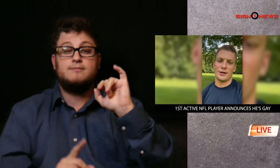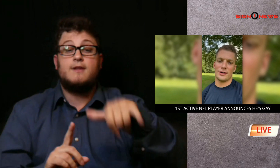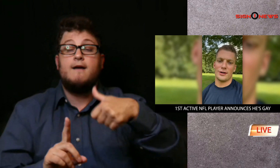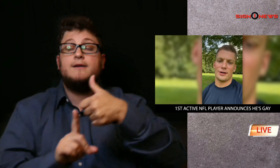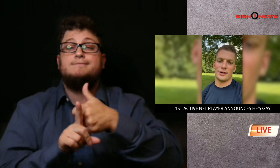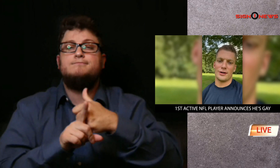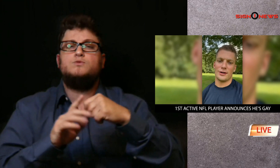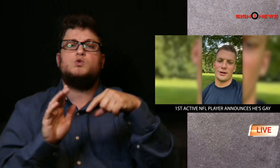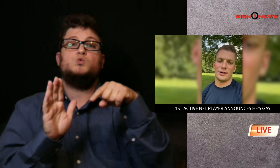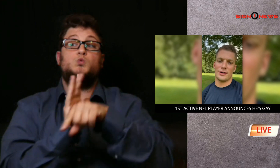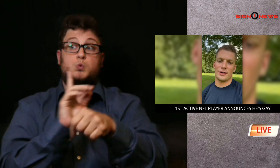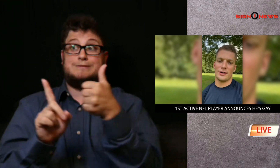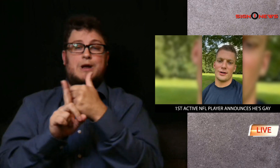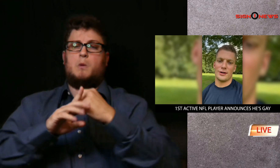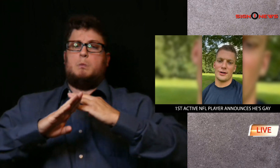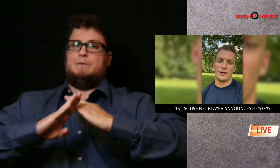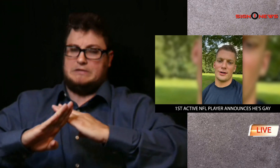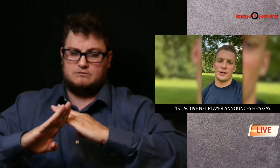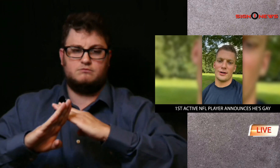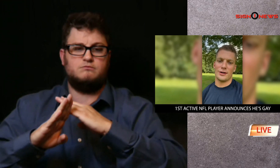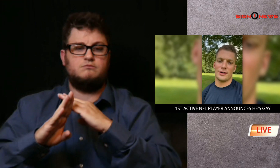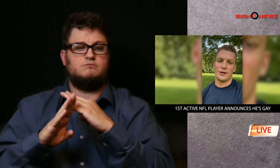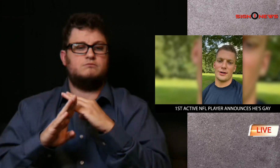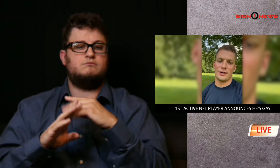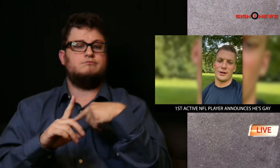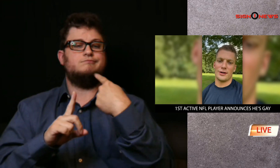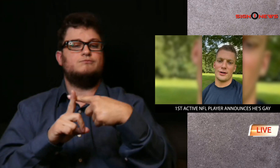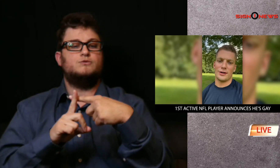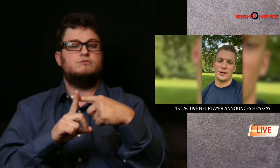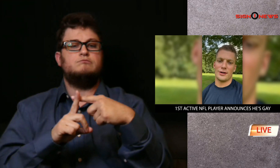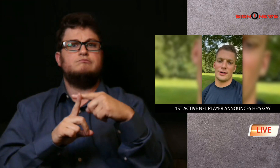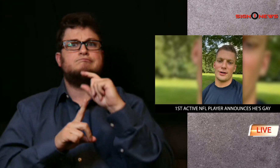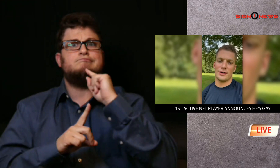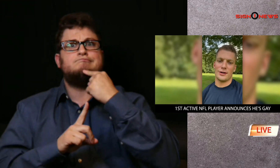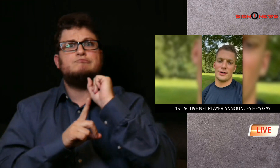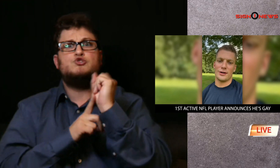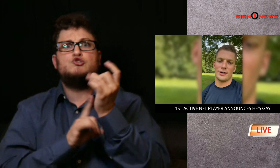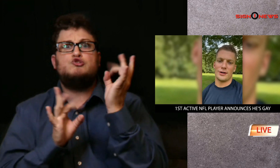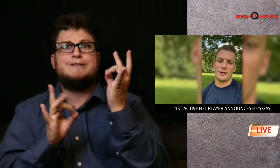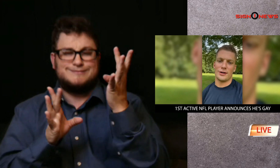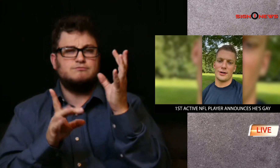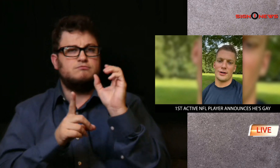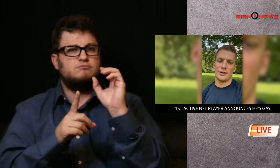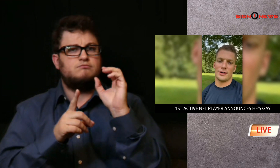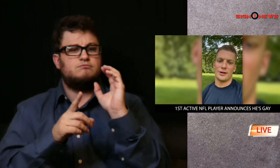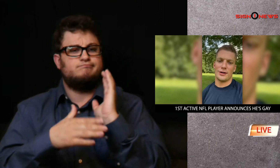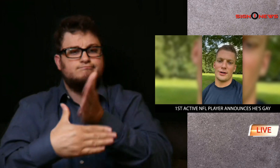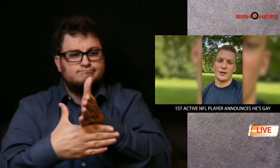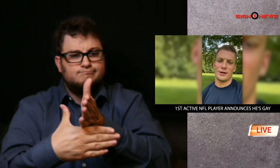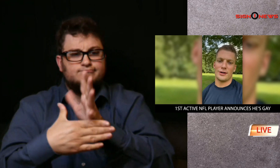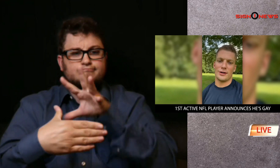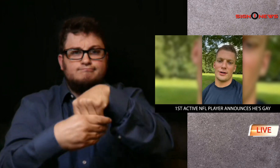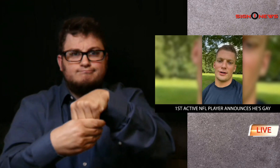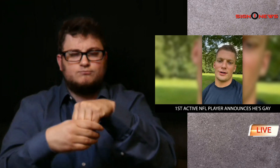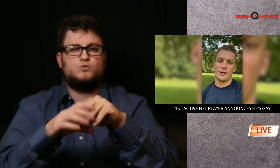That is a suicide prevention and crisis intervention organization